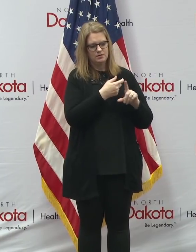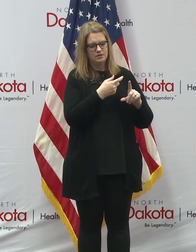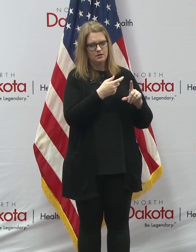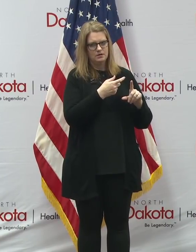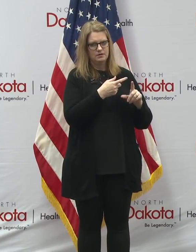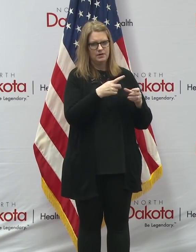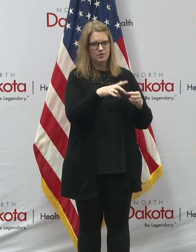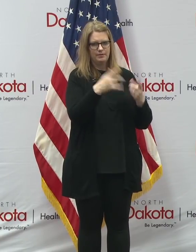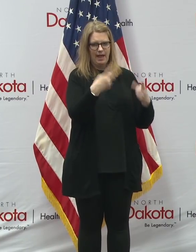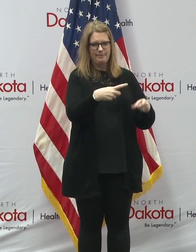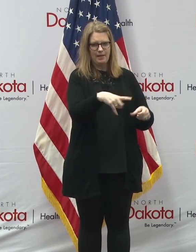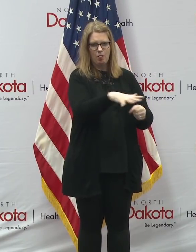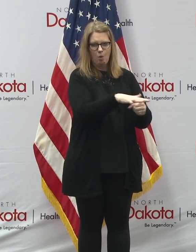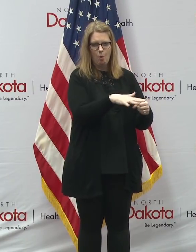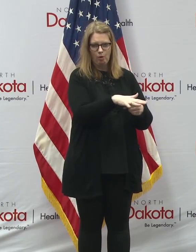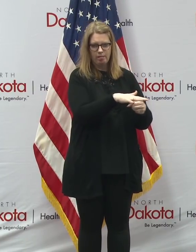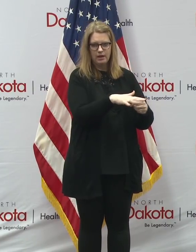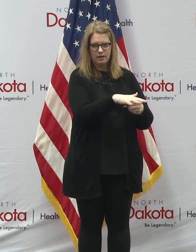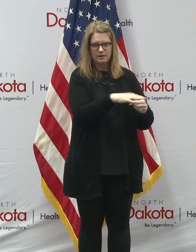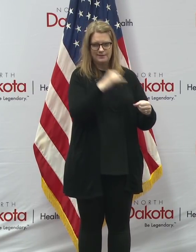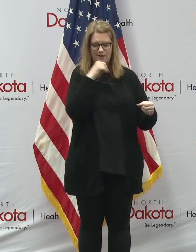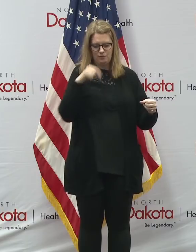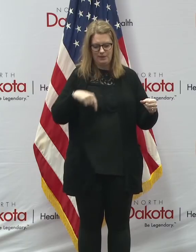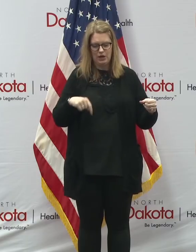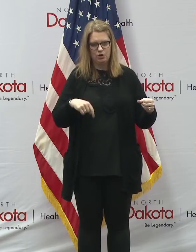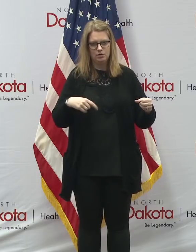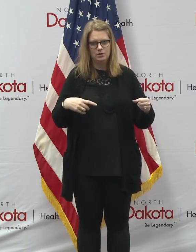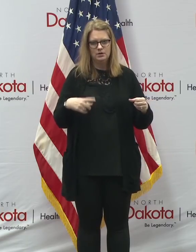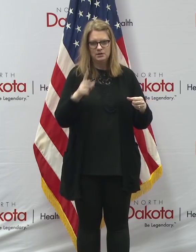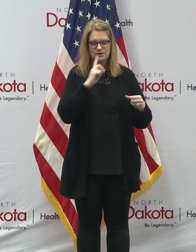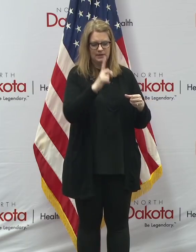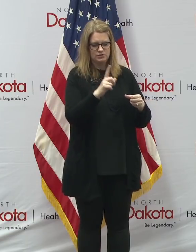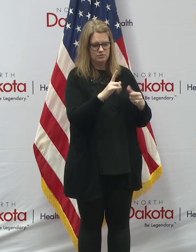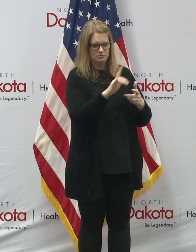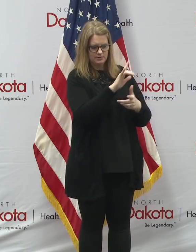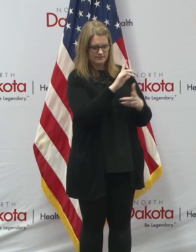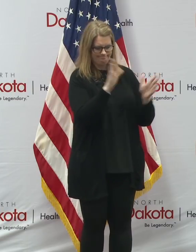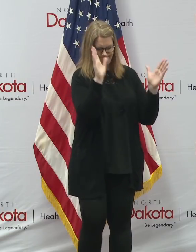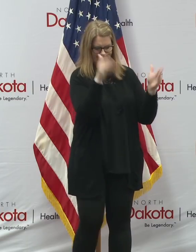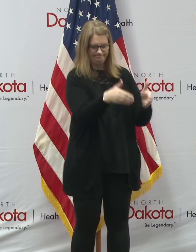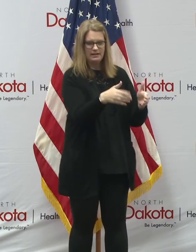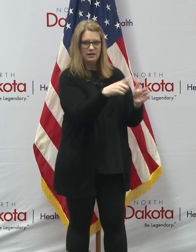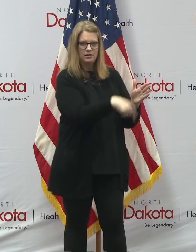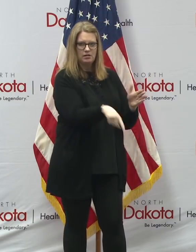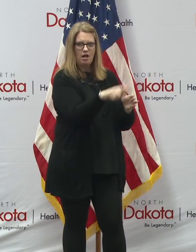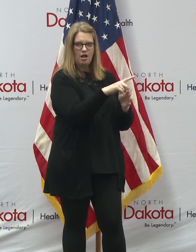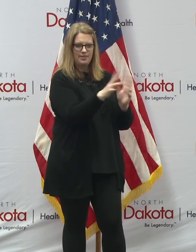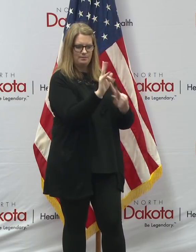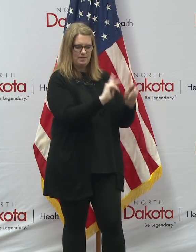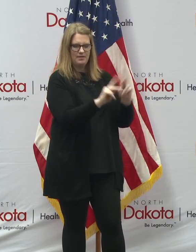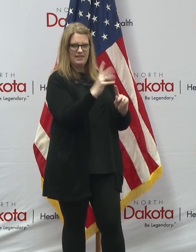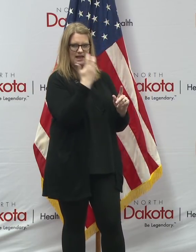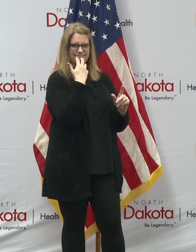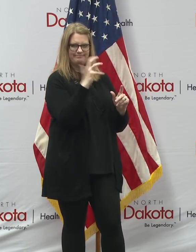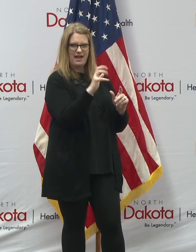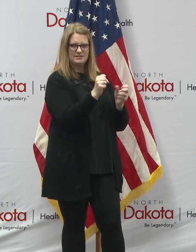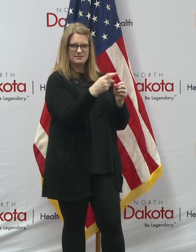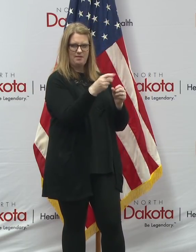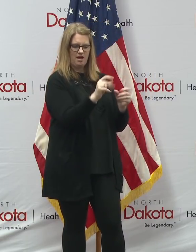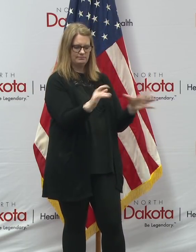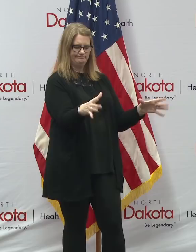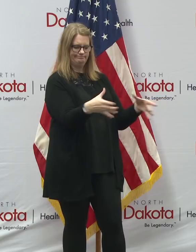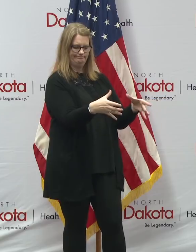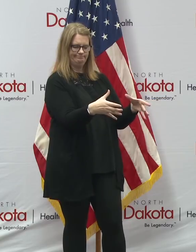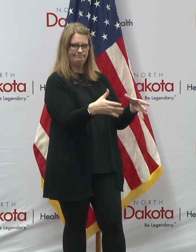podium. To help us make sure that we're targeting all the people in that hotspot that we're trying to reach, you know,